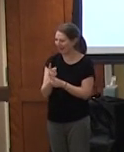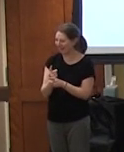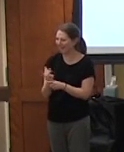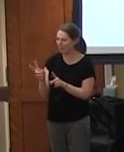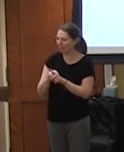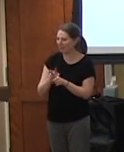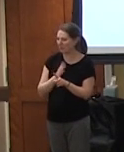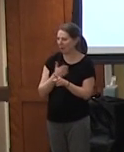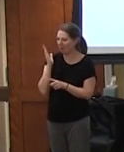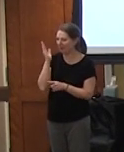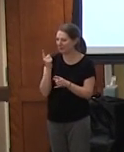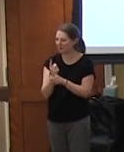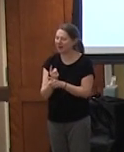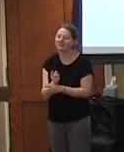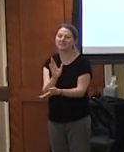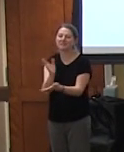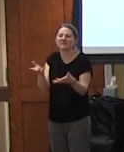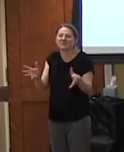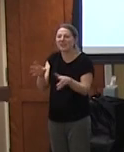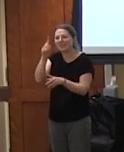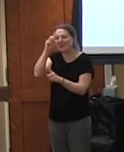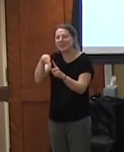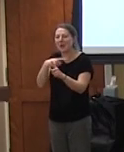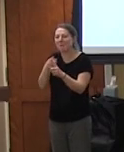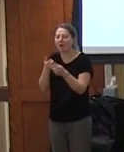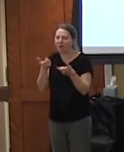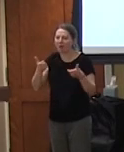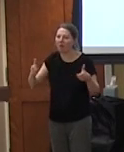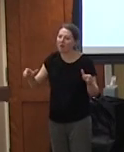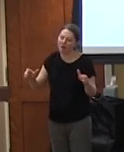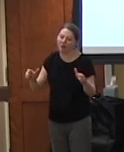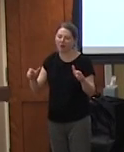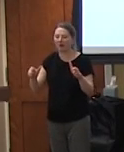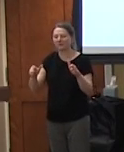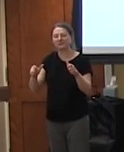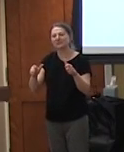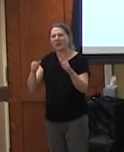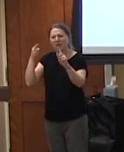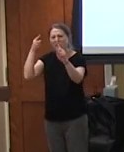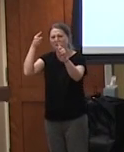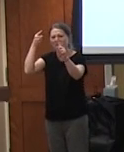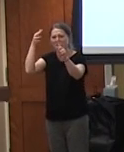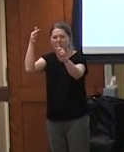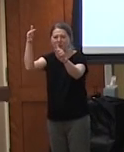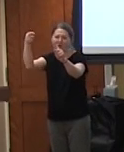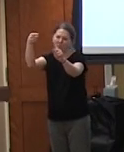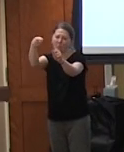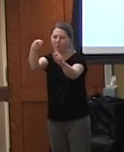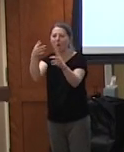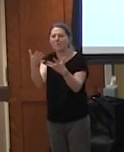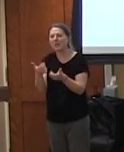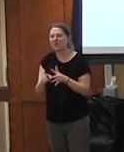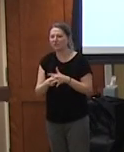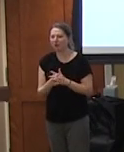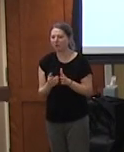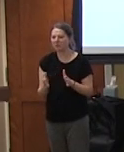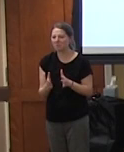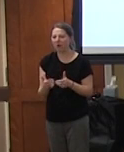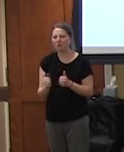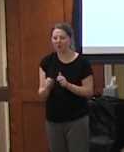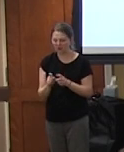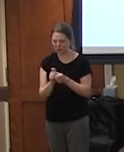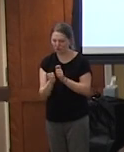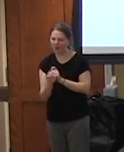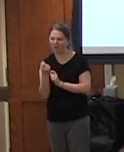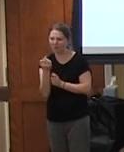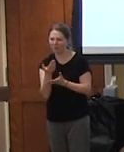about so we need to stop thinking about like this big huge umbrella faraway goal and start small and make a change where we